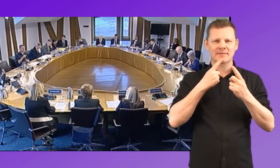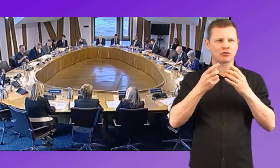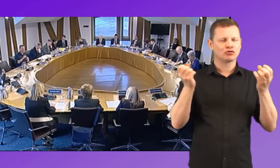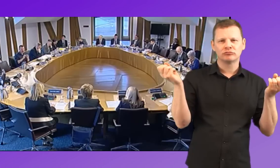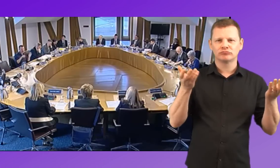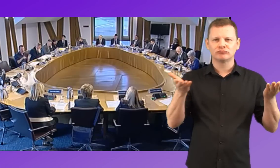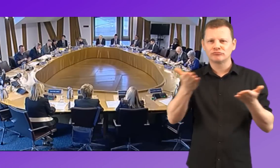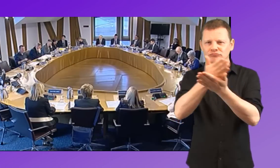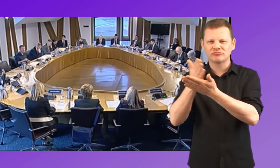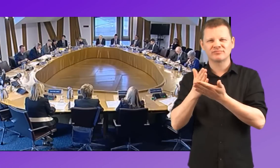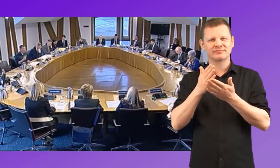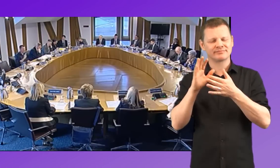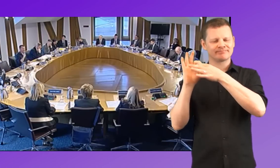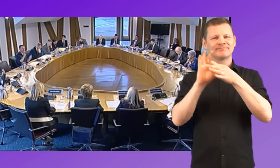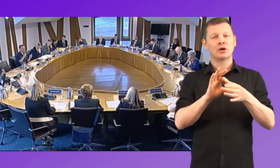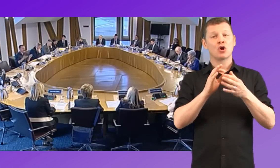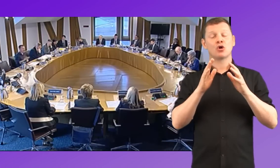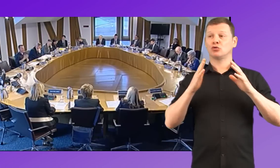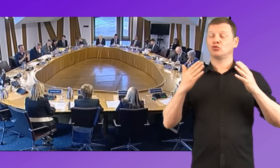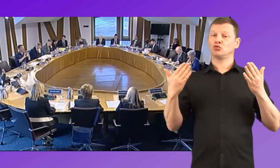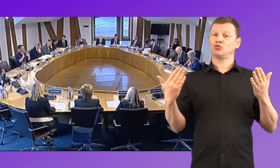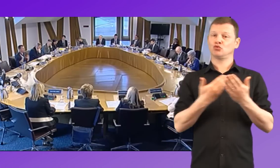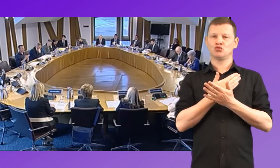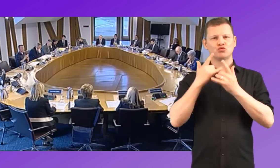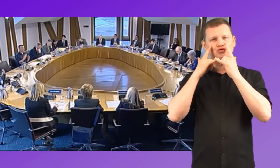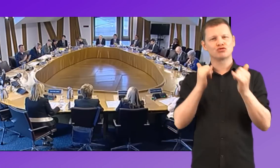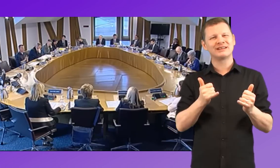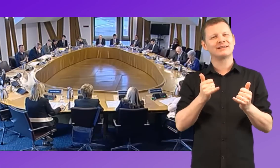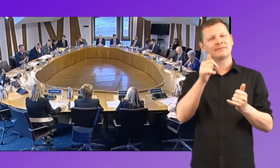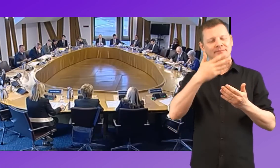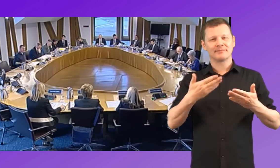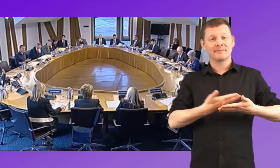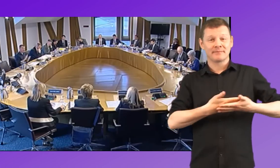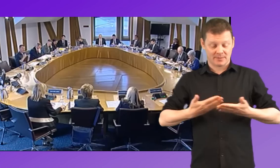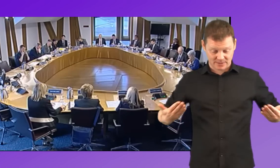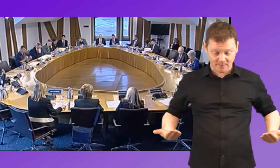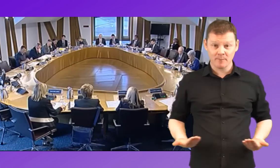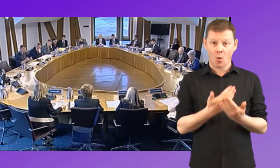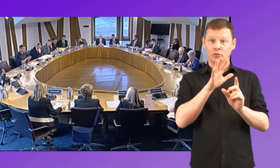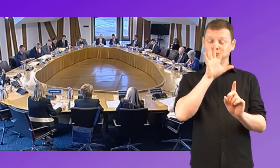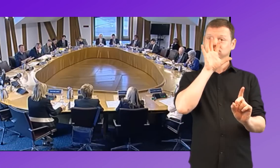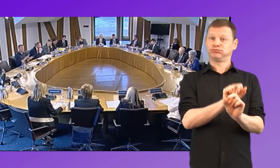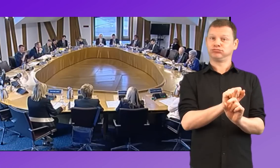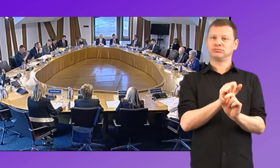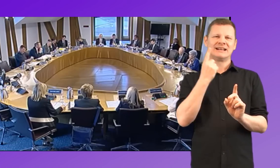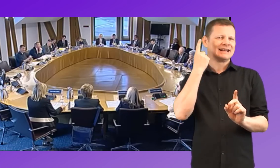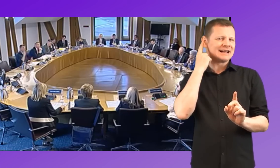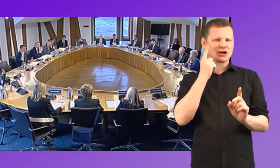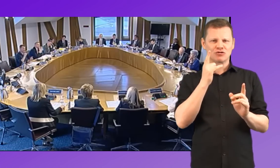the code is under the Universal Newborn Hearing Screening Program, children are picked up in a hearing test that happens as part of health